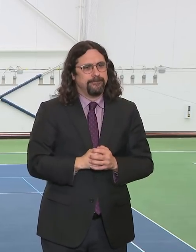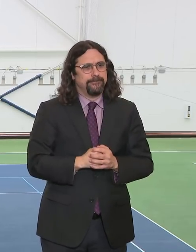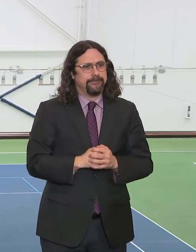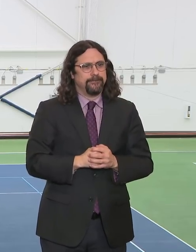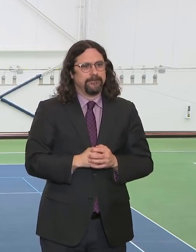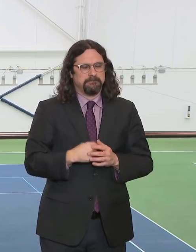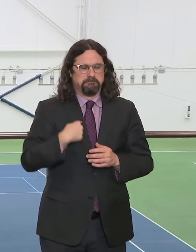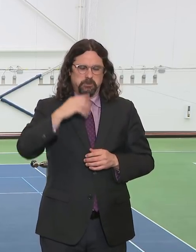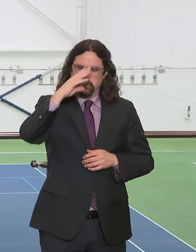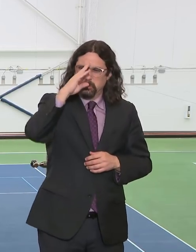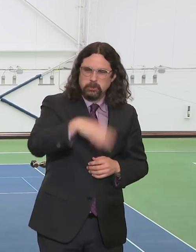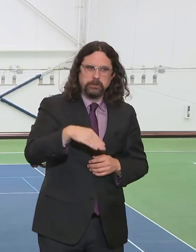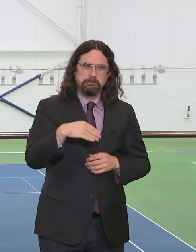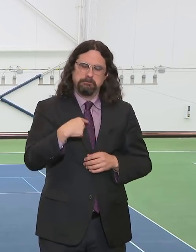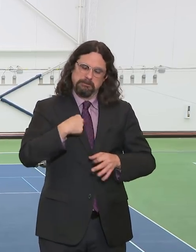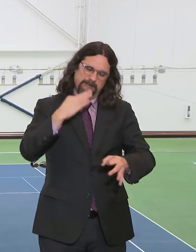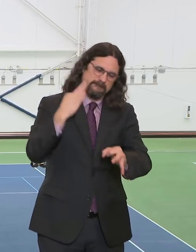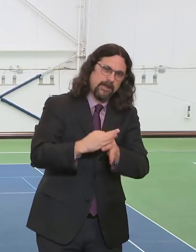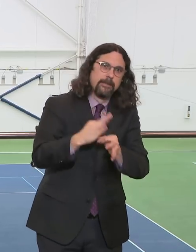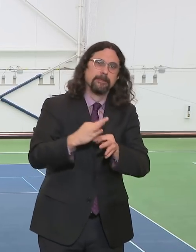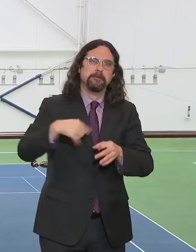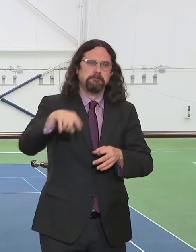A few words in Spanish.